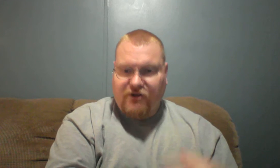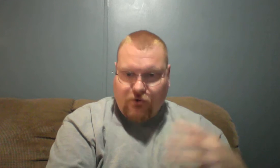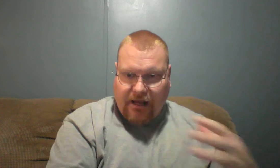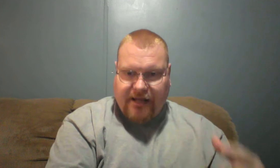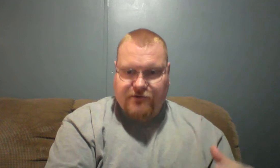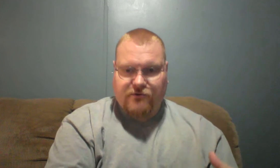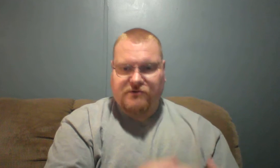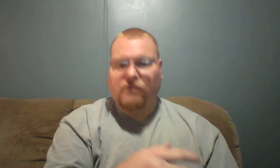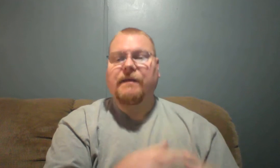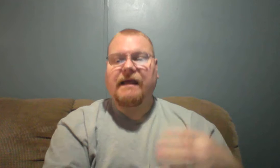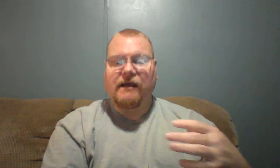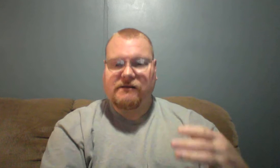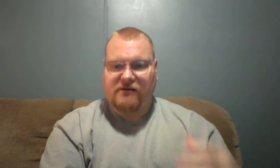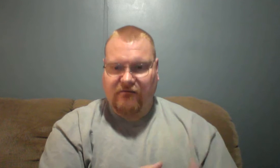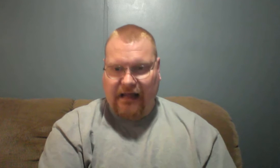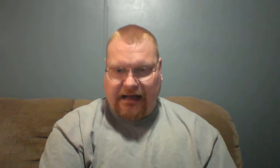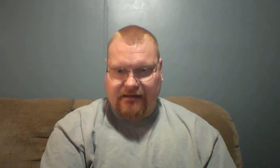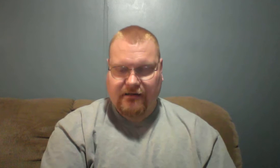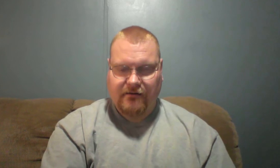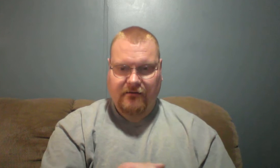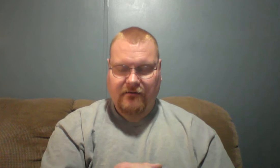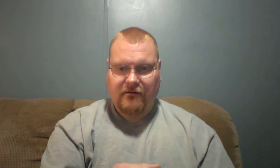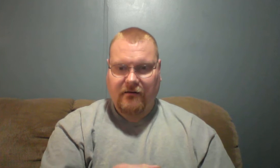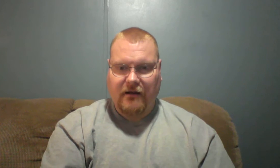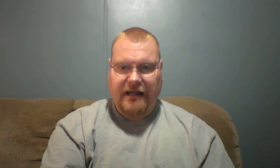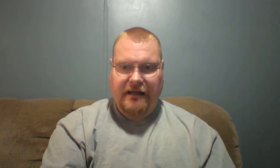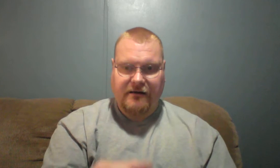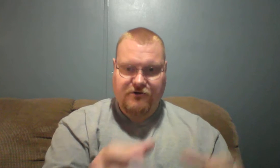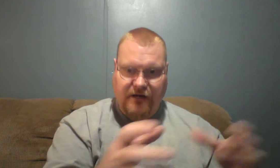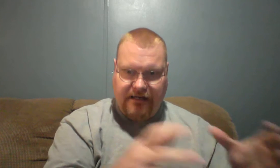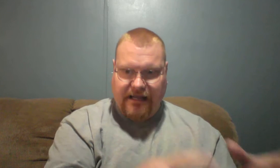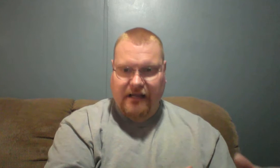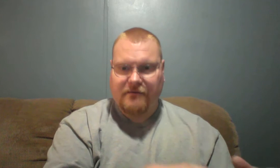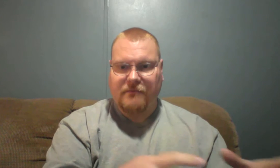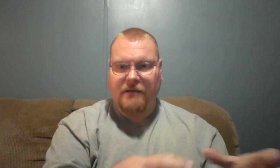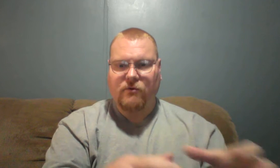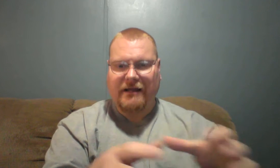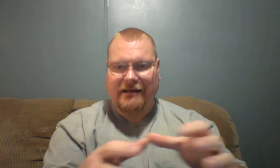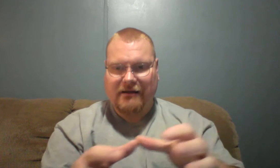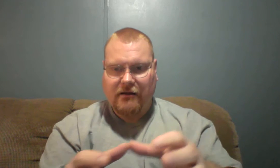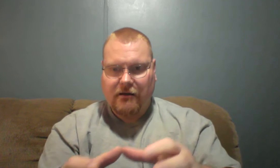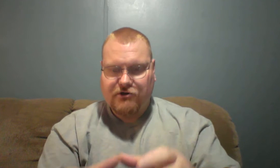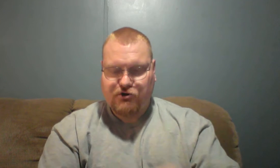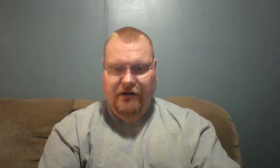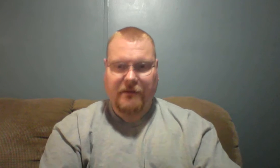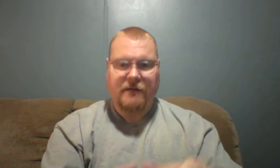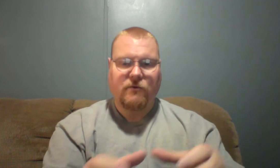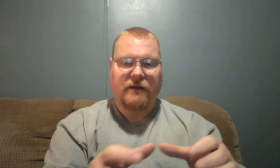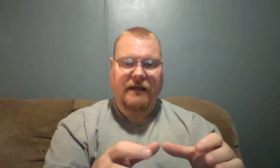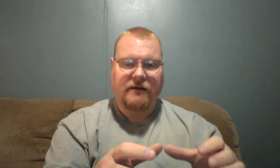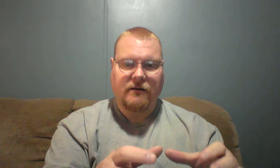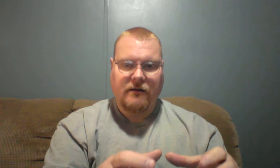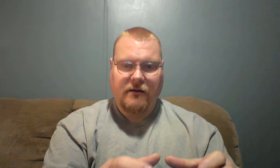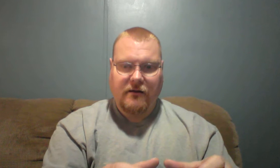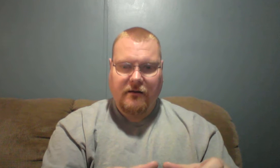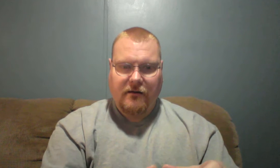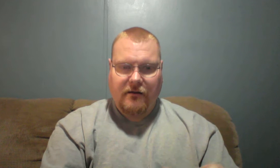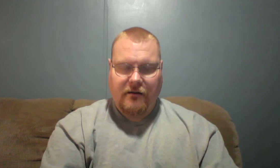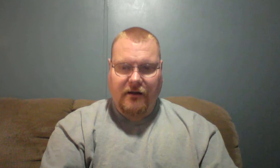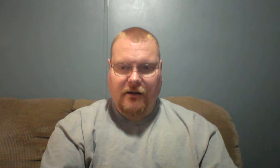angels or beings of light and try to gain people and trick people and, you know,